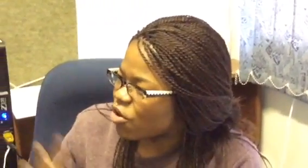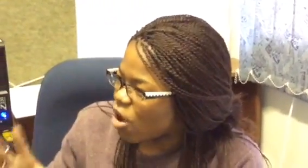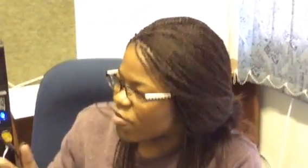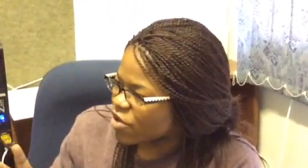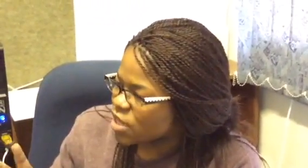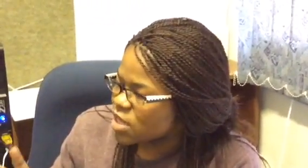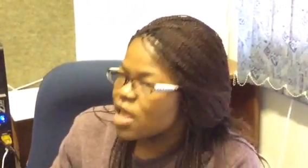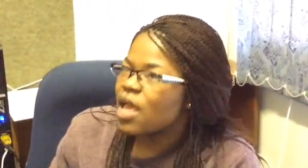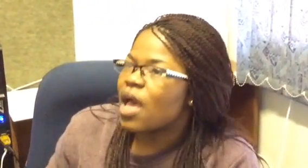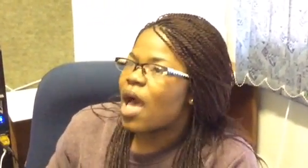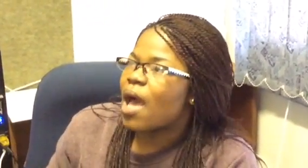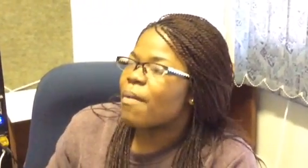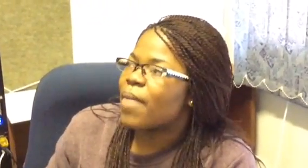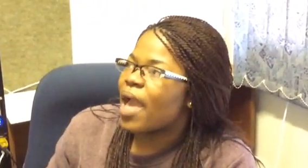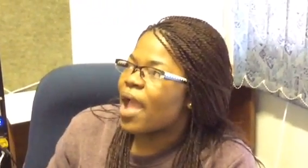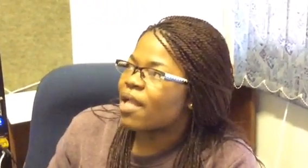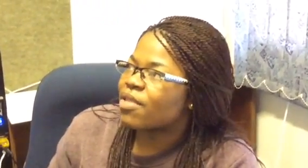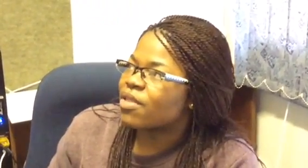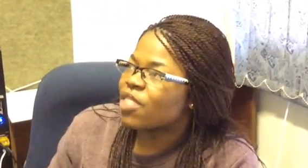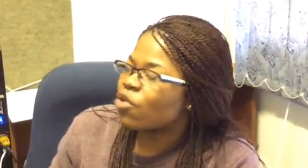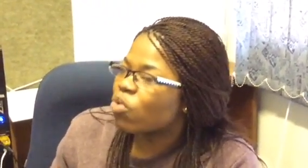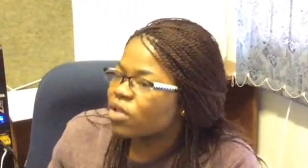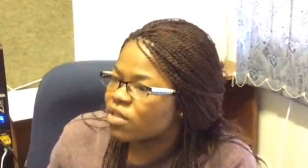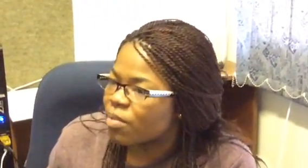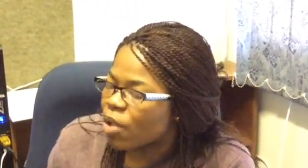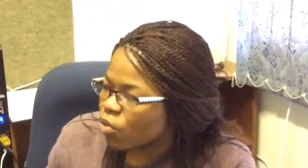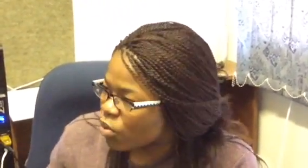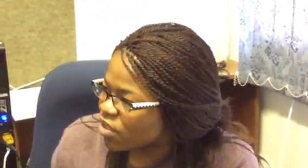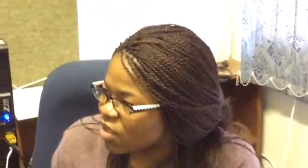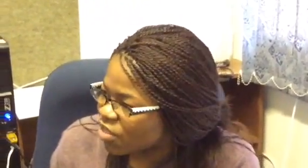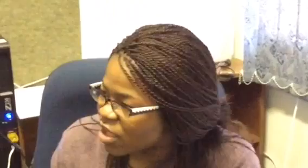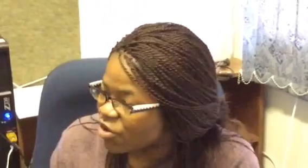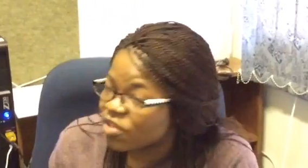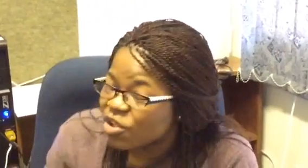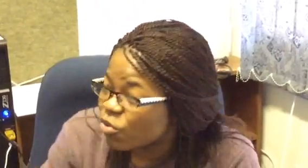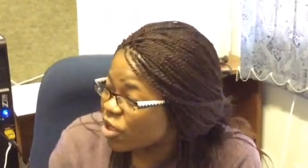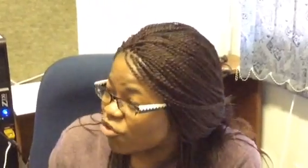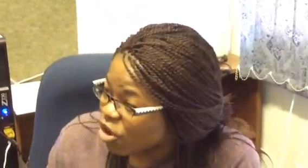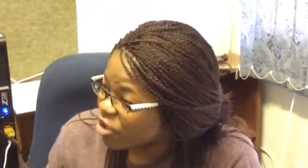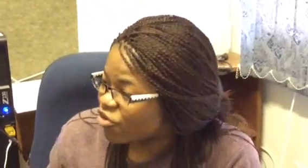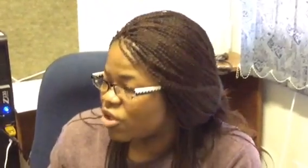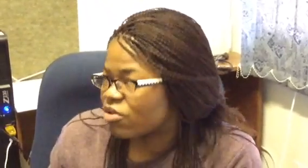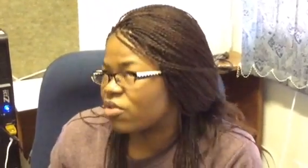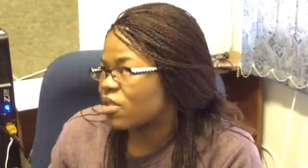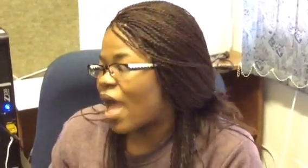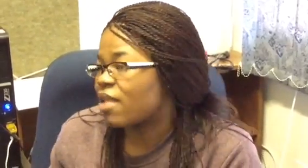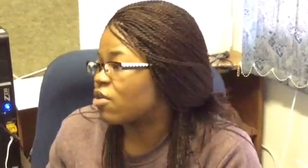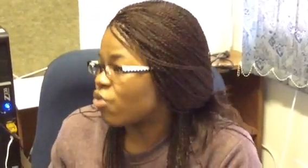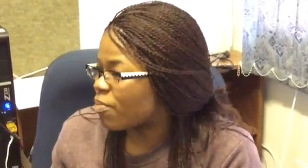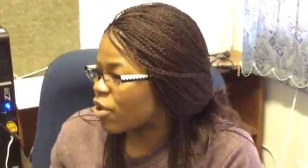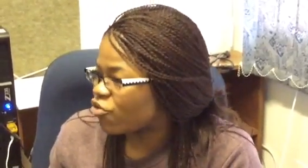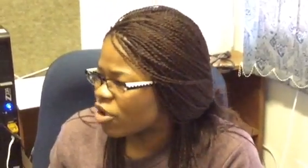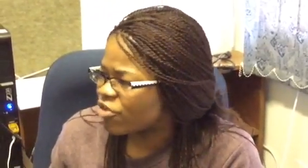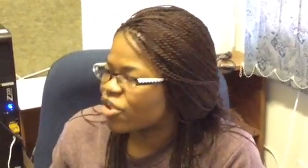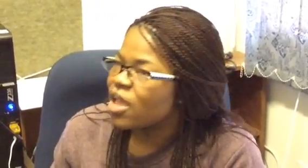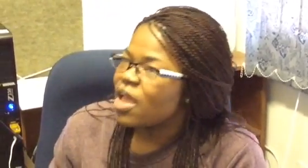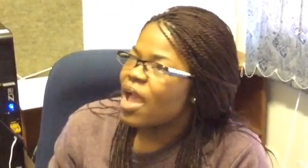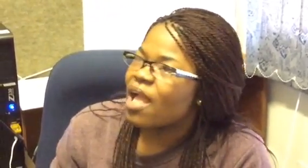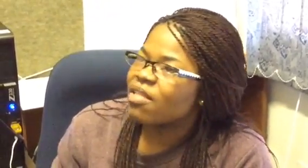conference um and they told us about all these other careers including geology because i don't know about geology and